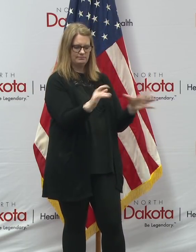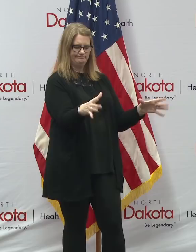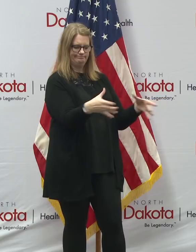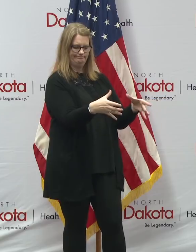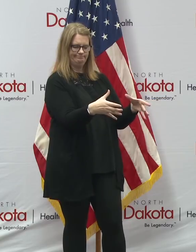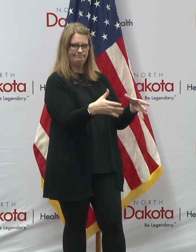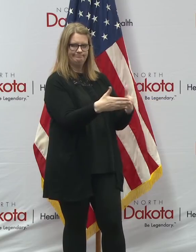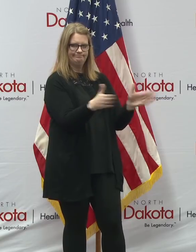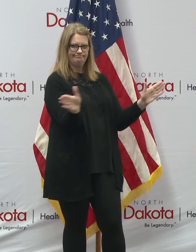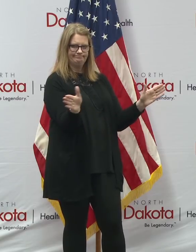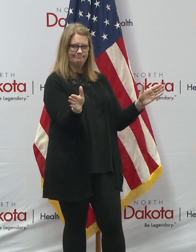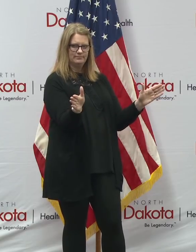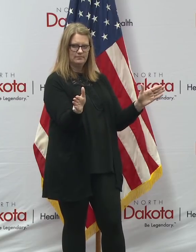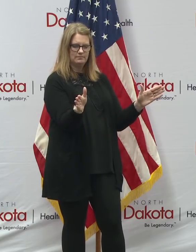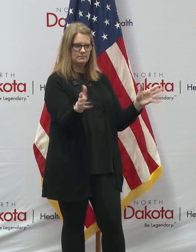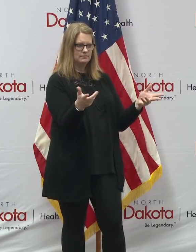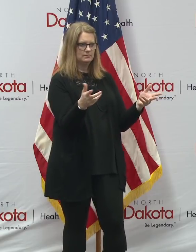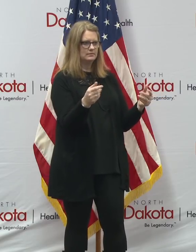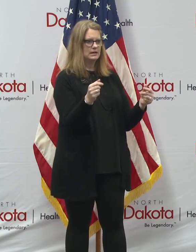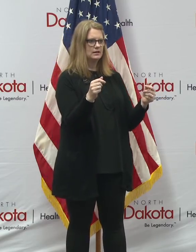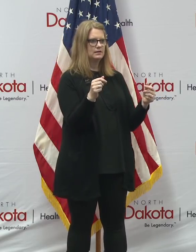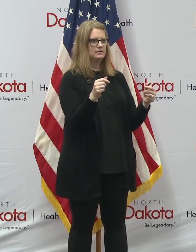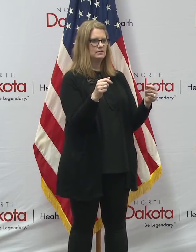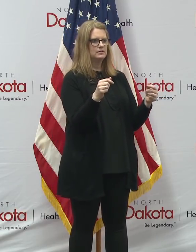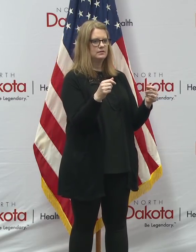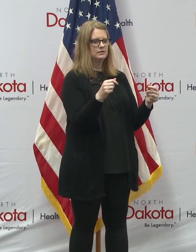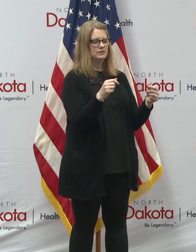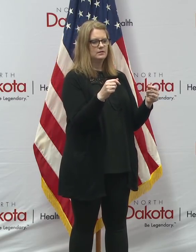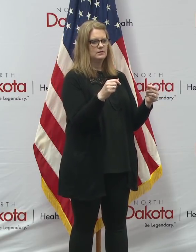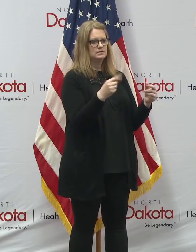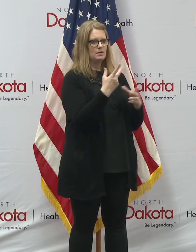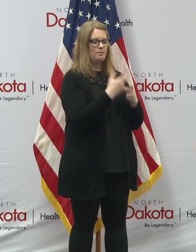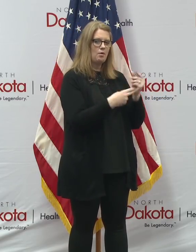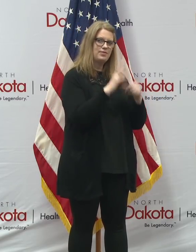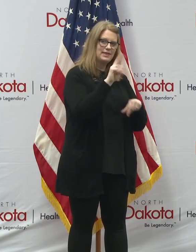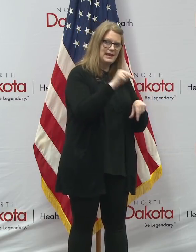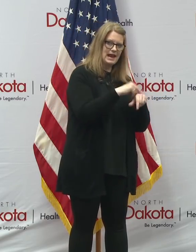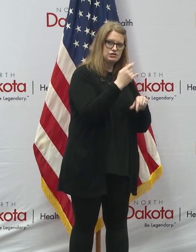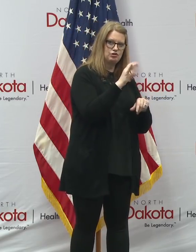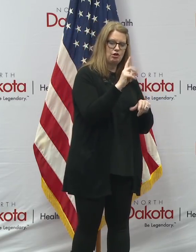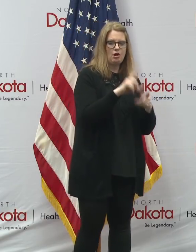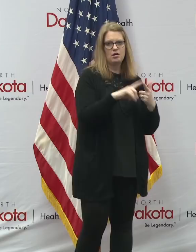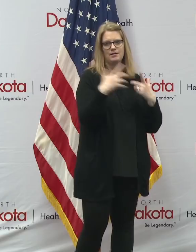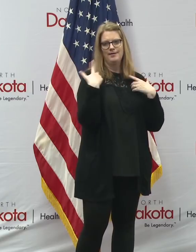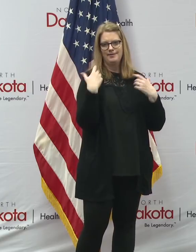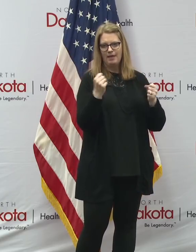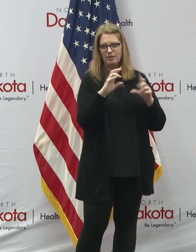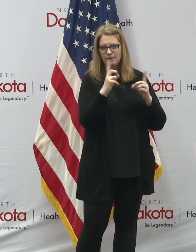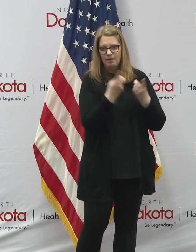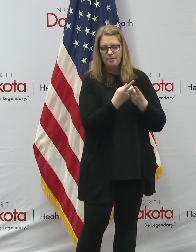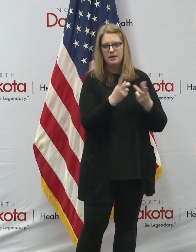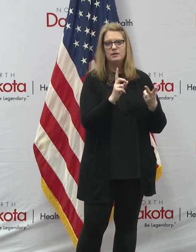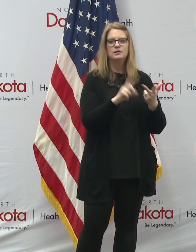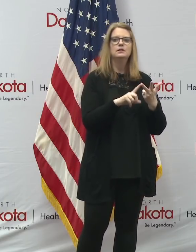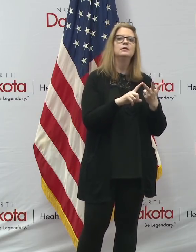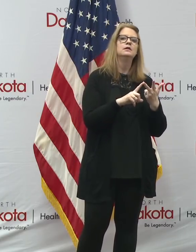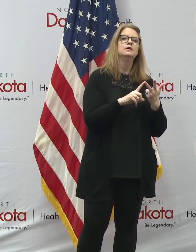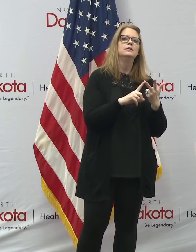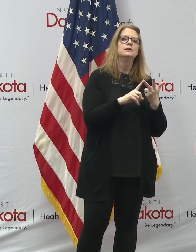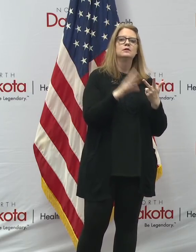versus it becoming a regional event. So the both the National Guard, the health department, the